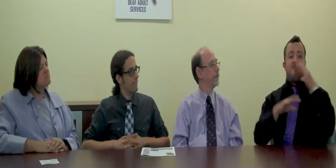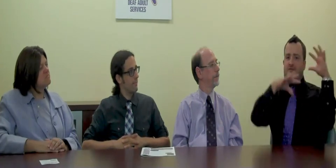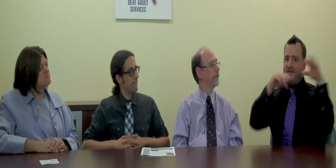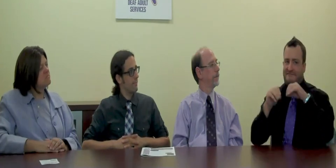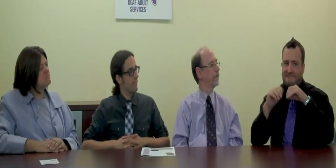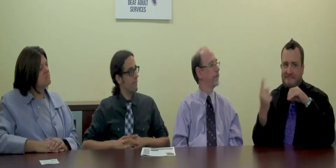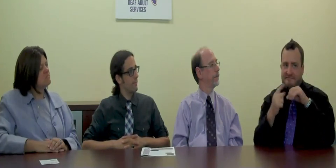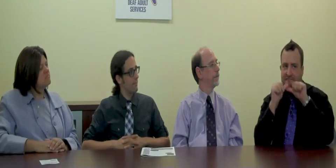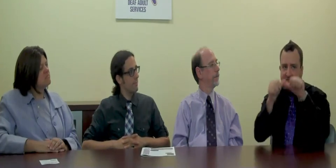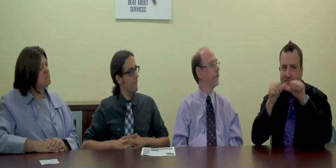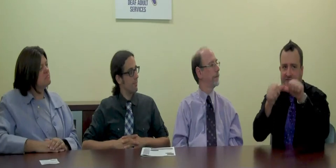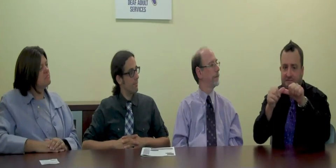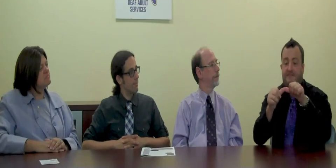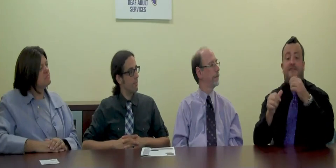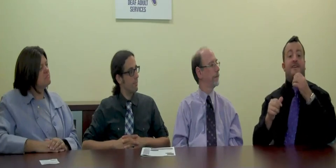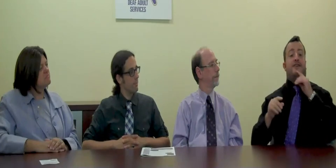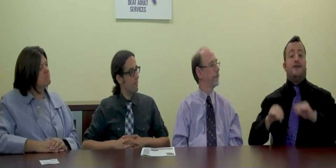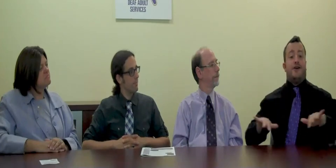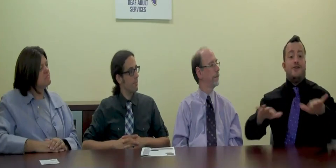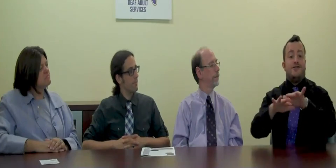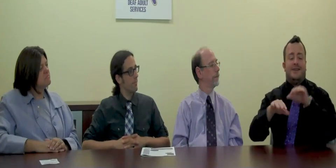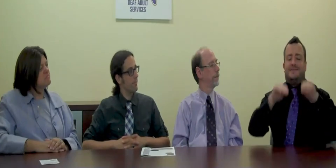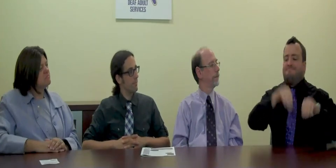and ways to grow a garden.